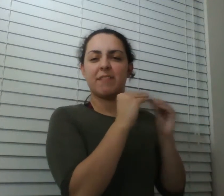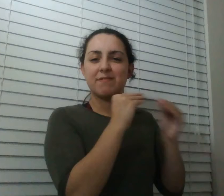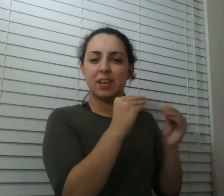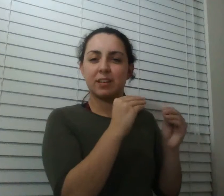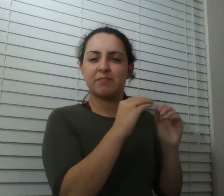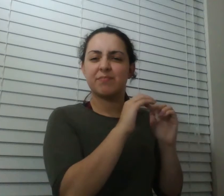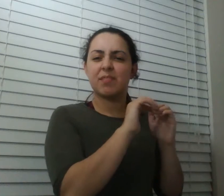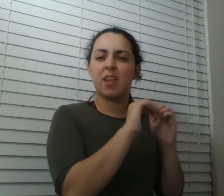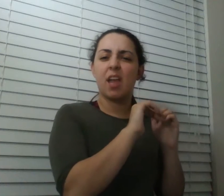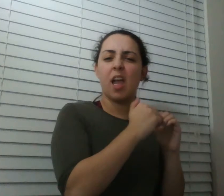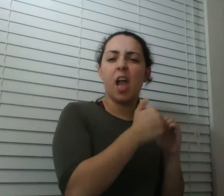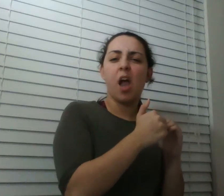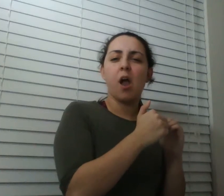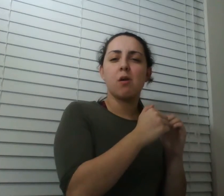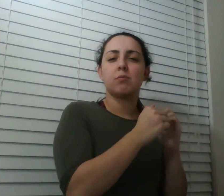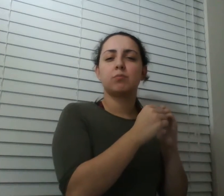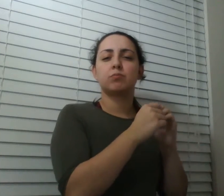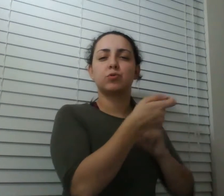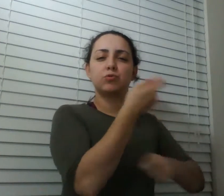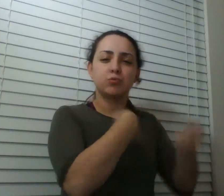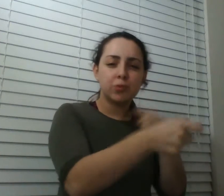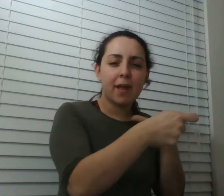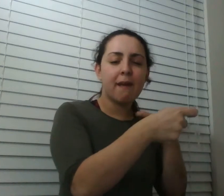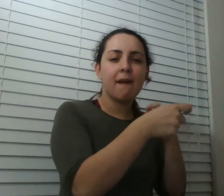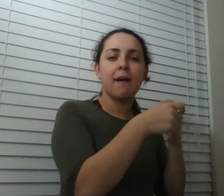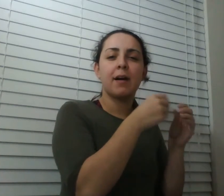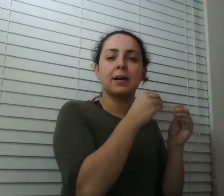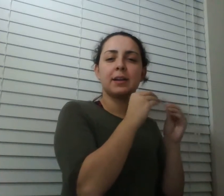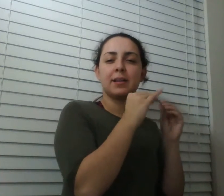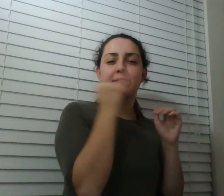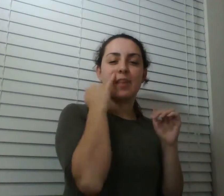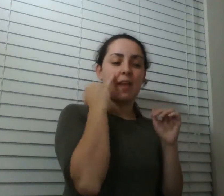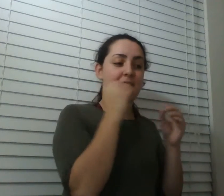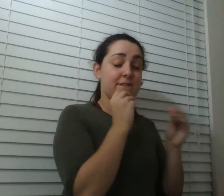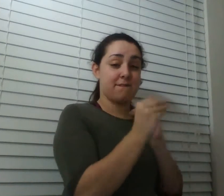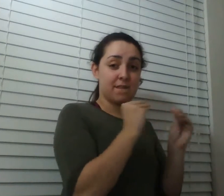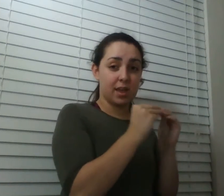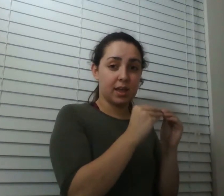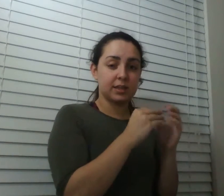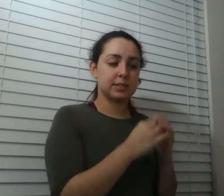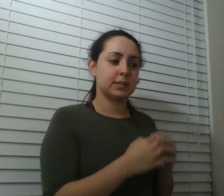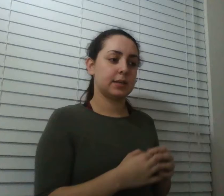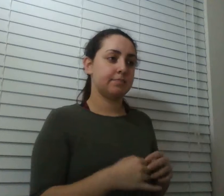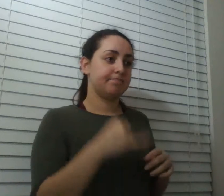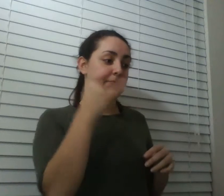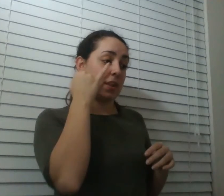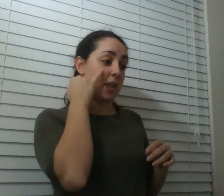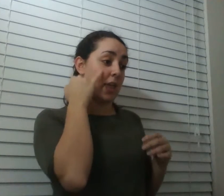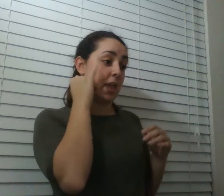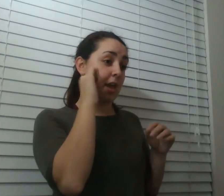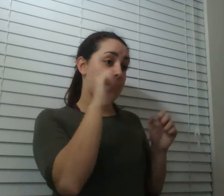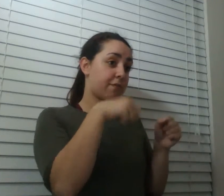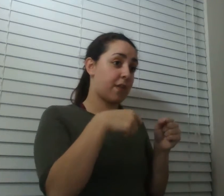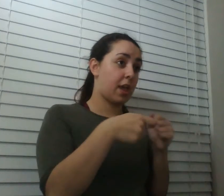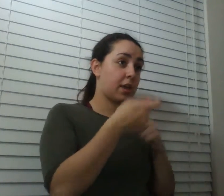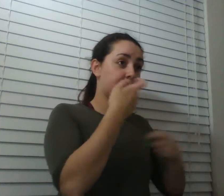relief would you give up your sense of sight for five years would you